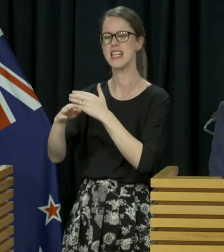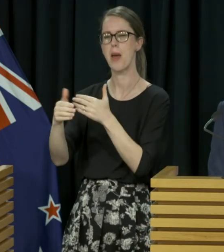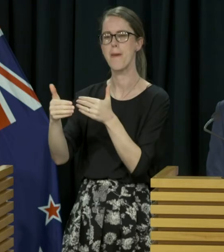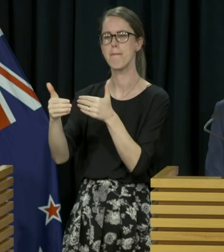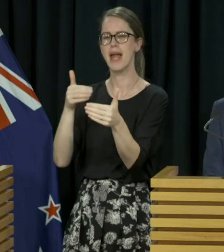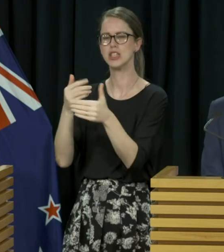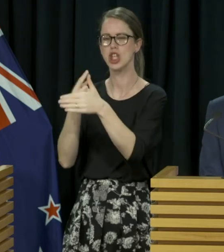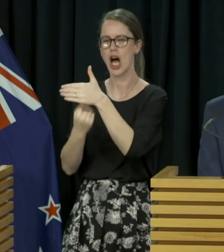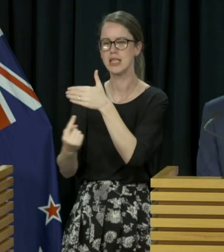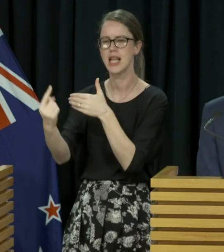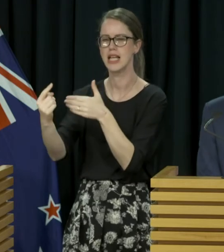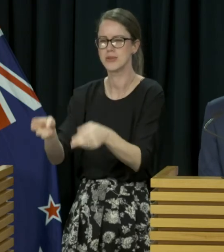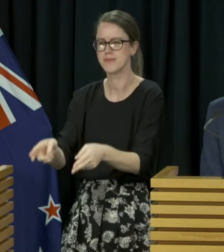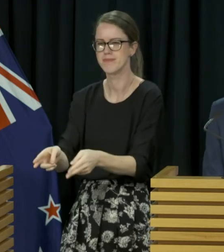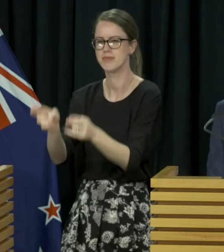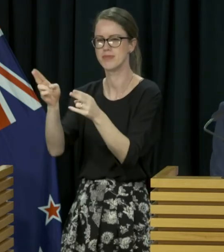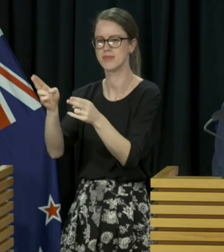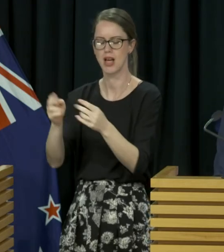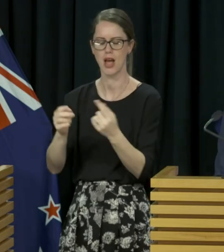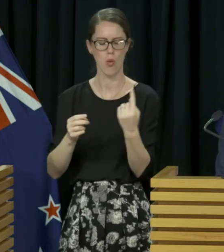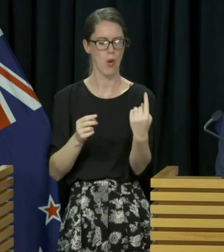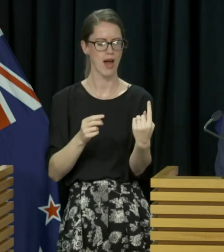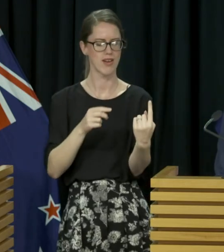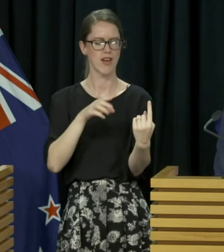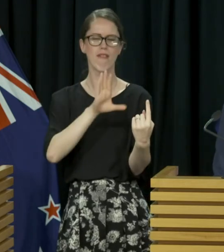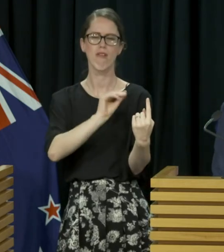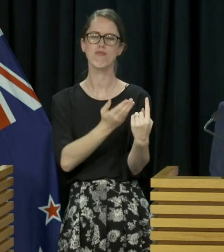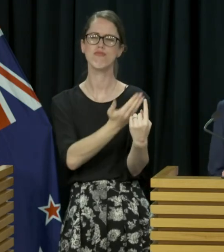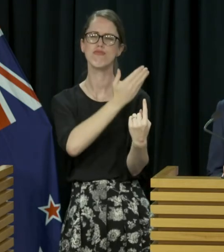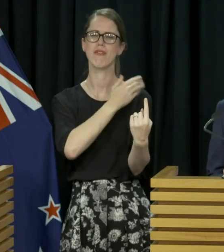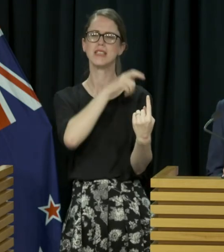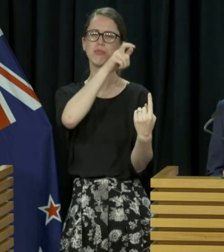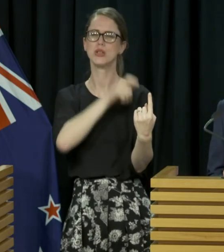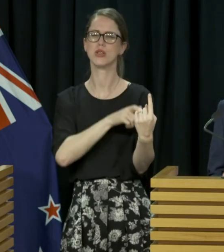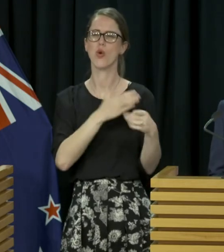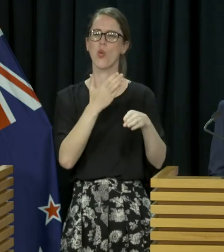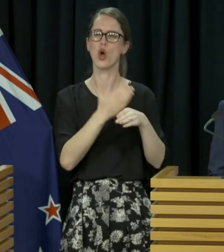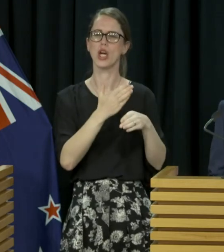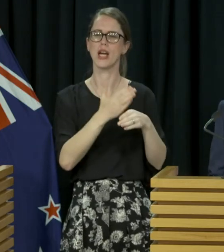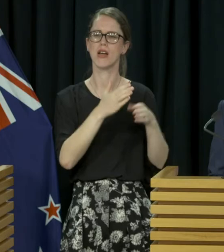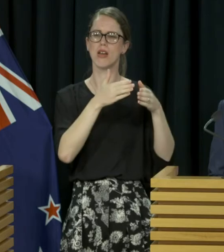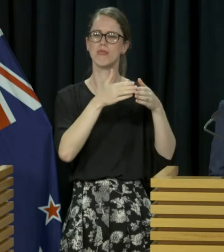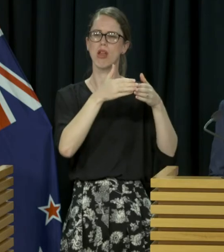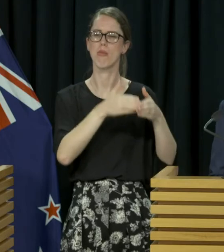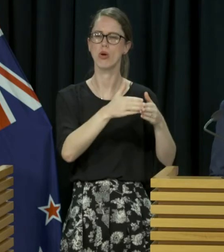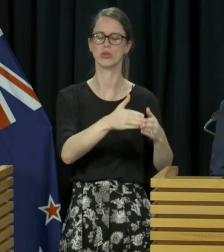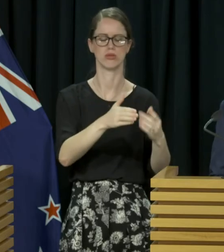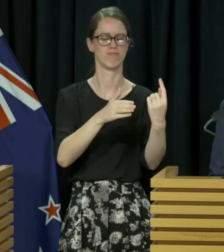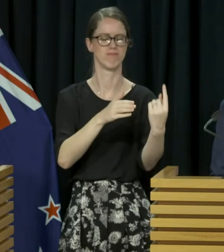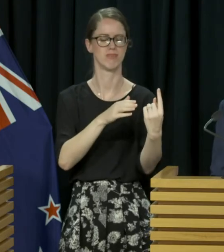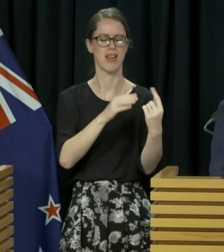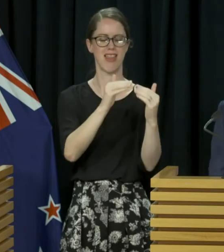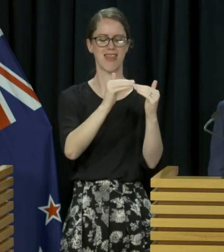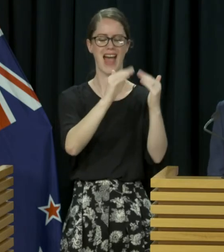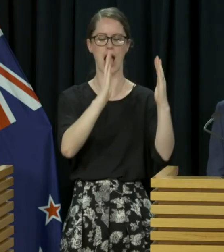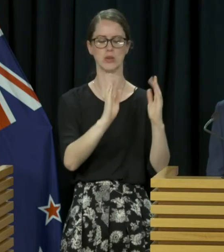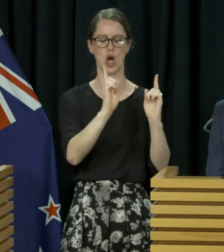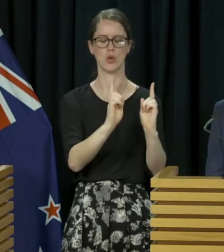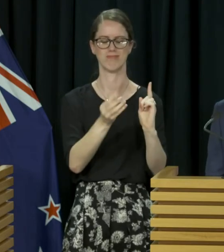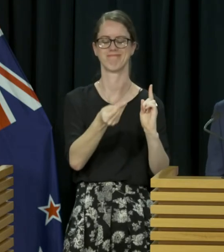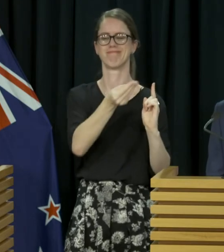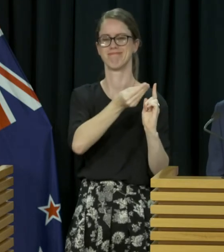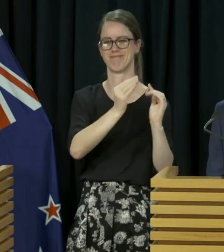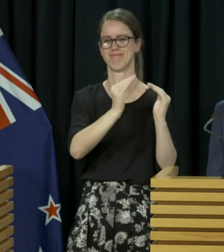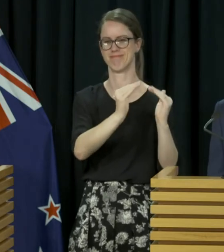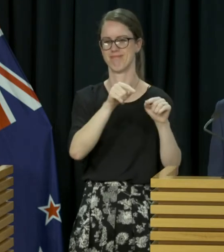facilities and one is a close household contact of one of the cases that we have already confirmed in the